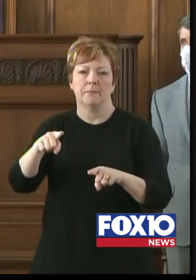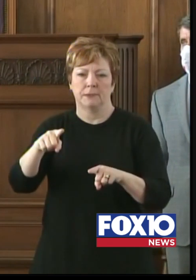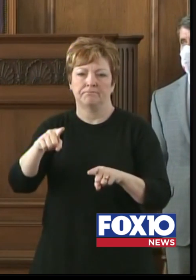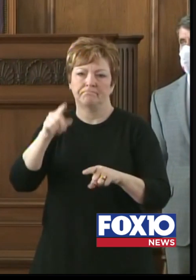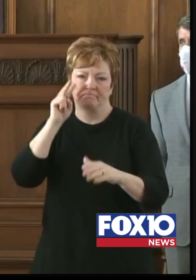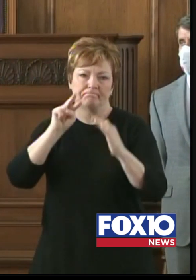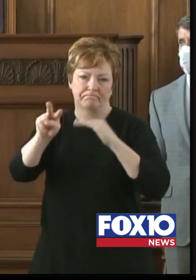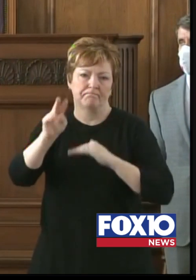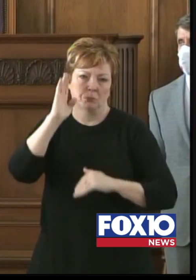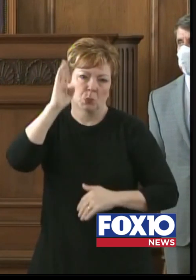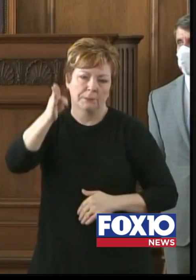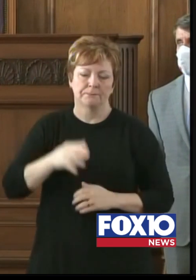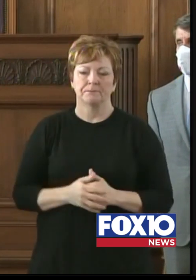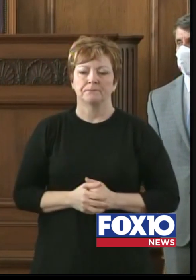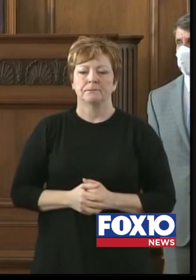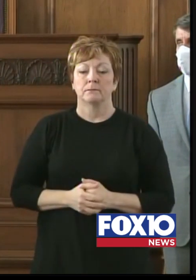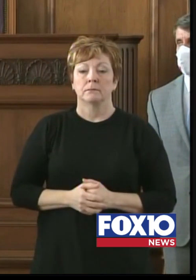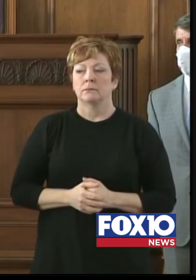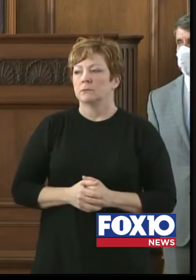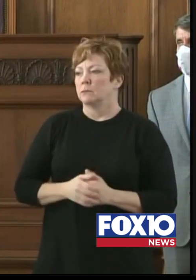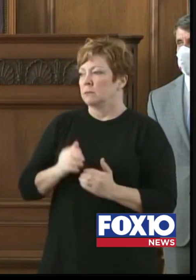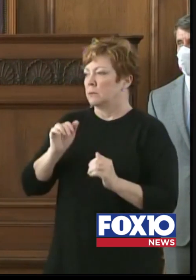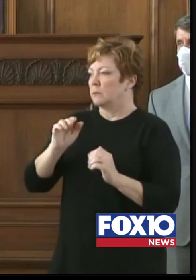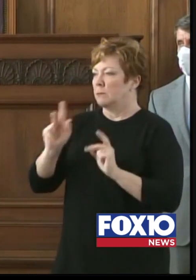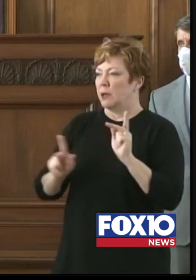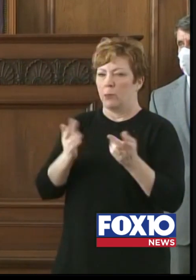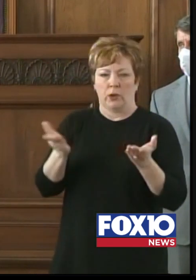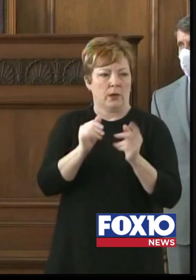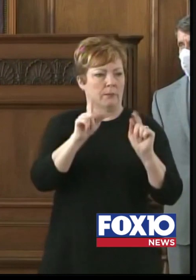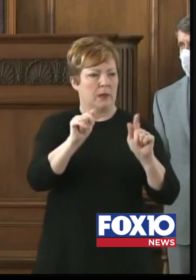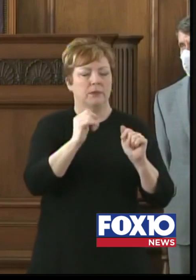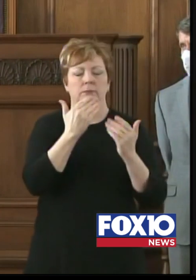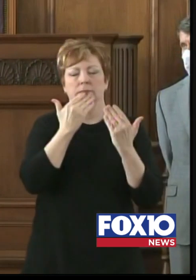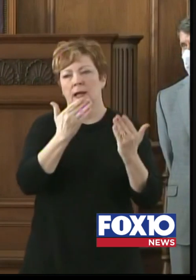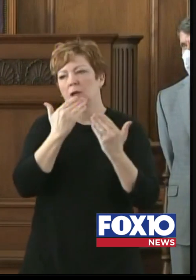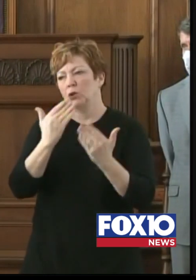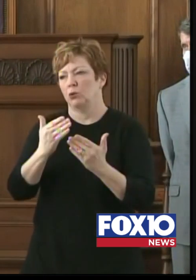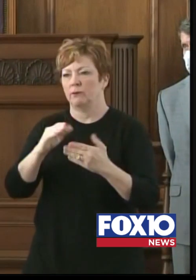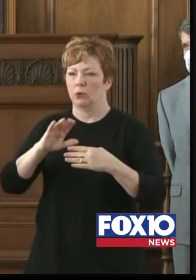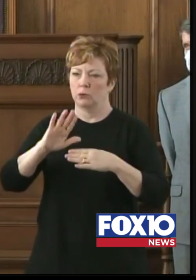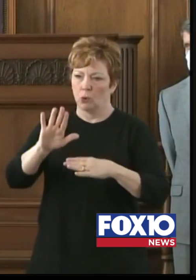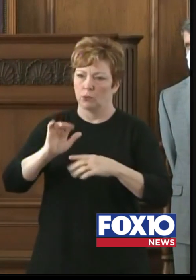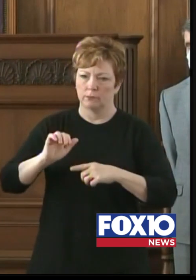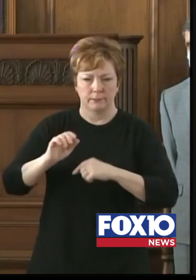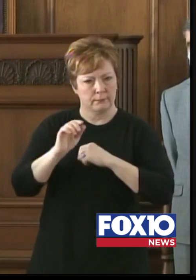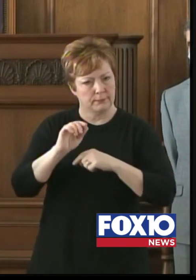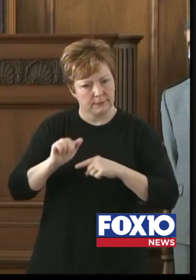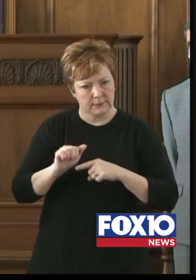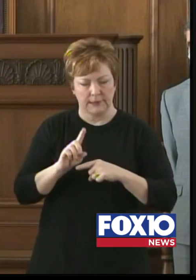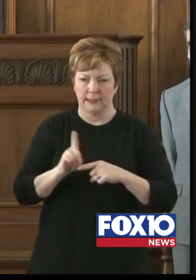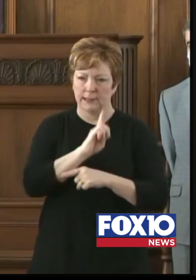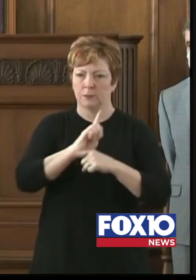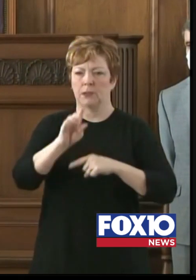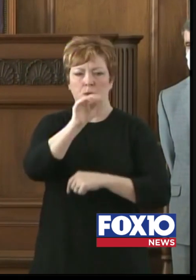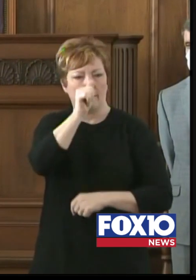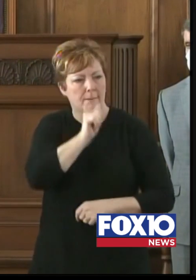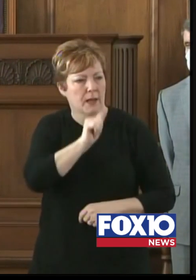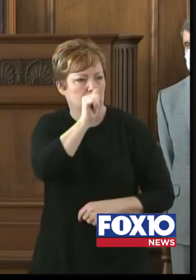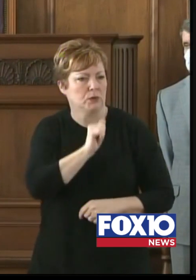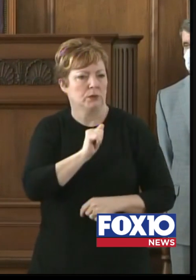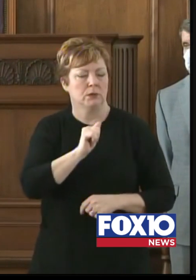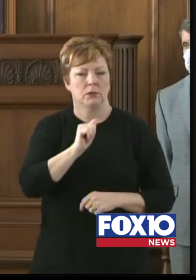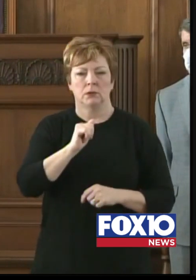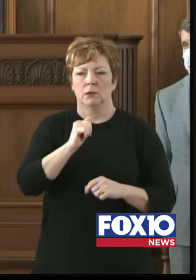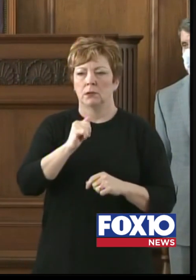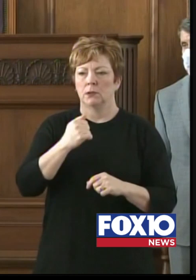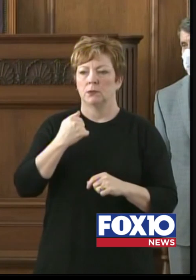And I just want to thank the people of Alabama for being disciplined and patient as we move into what I hope will be